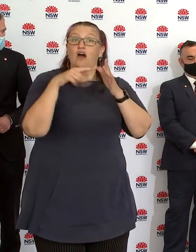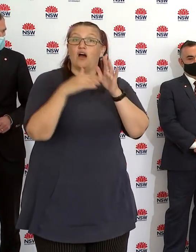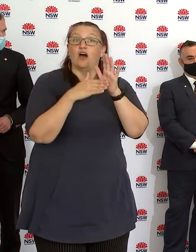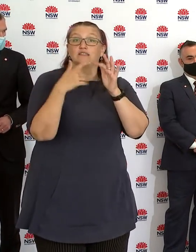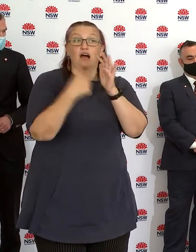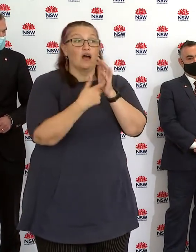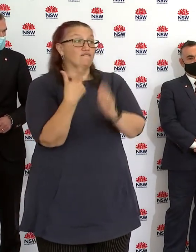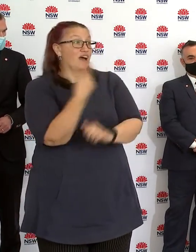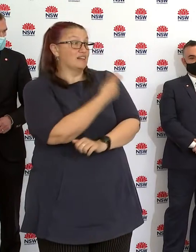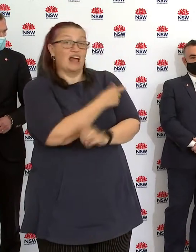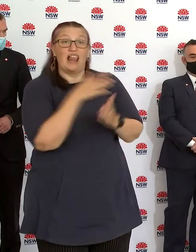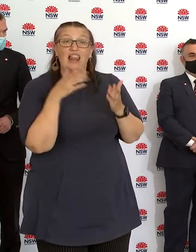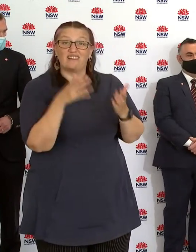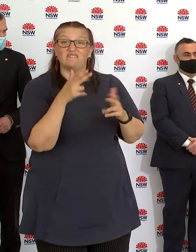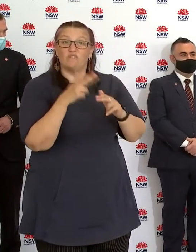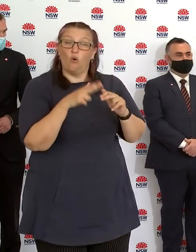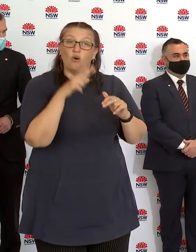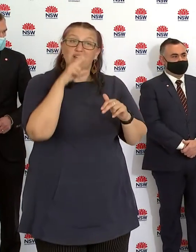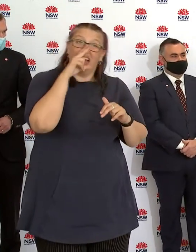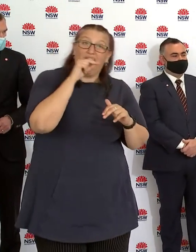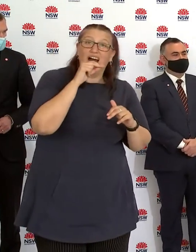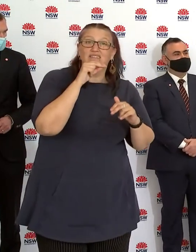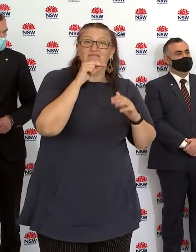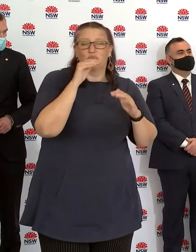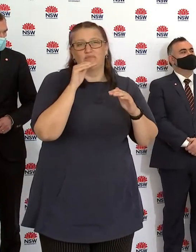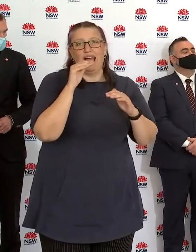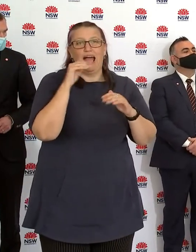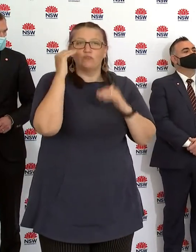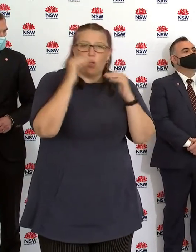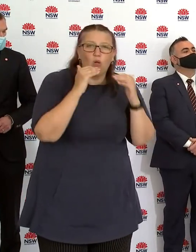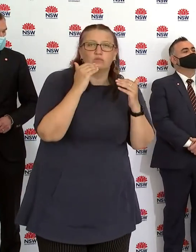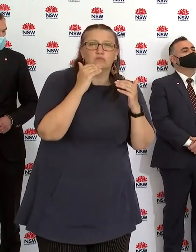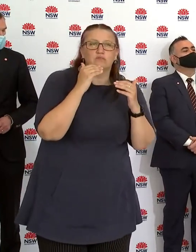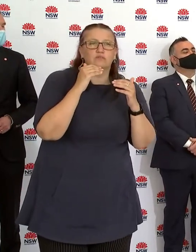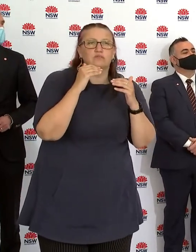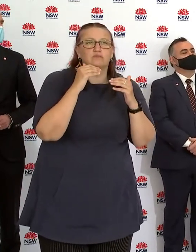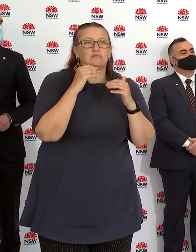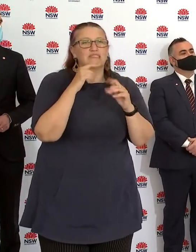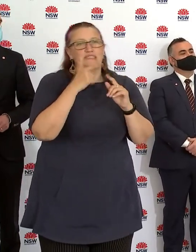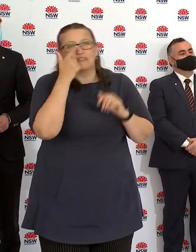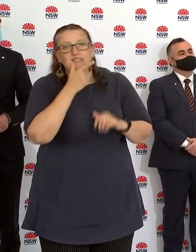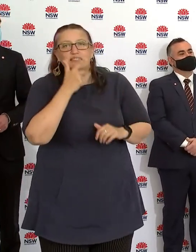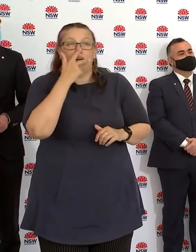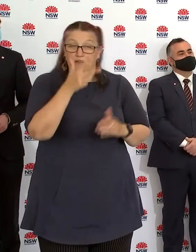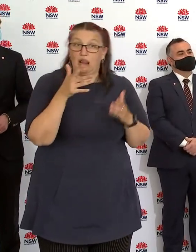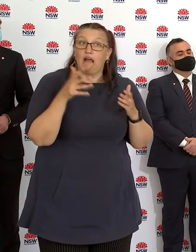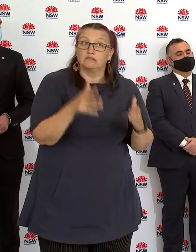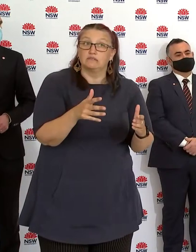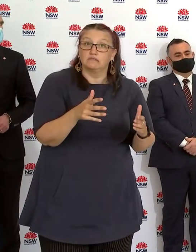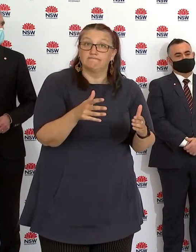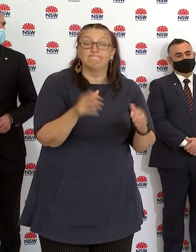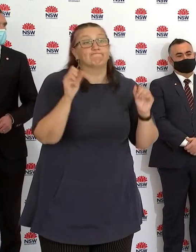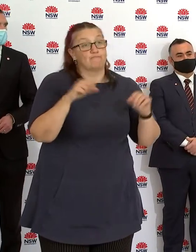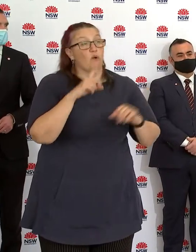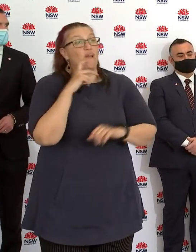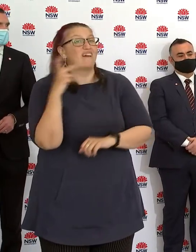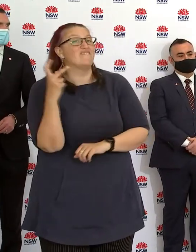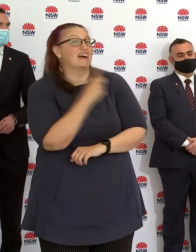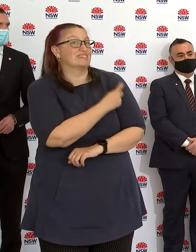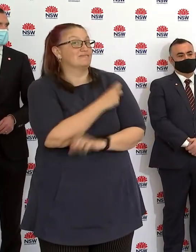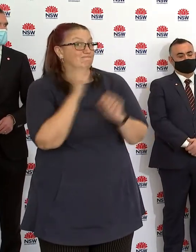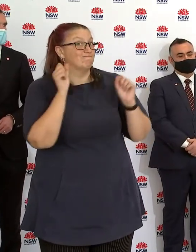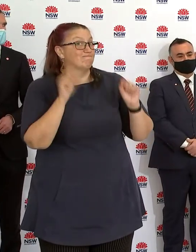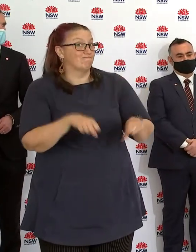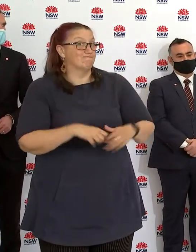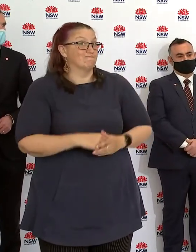young adults or young children or adolescents. So for Year 12 students in those LGAs, the New South Wales government